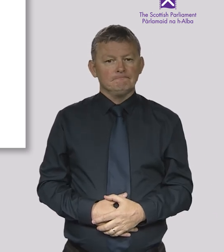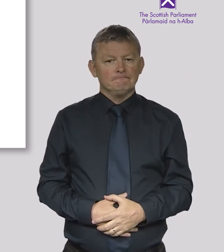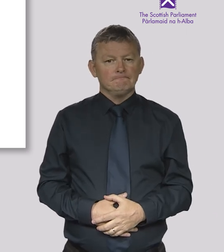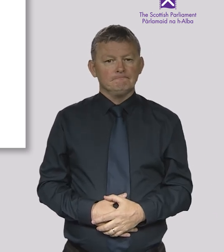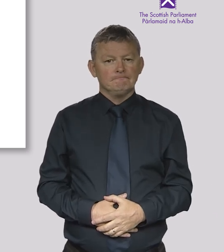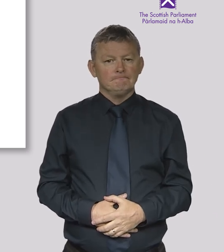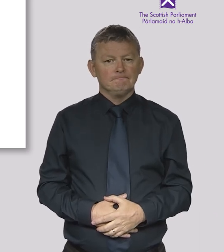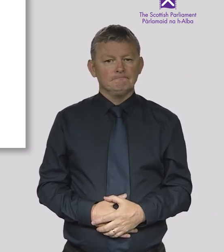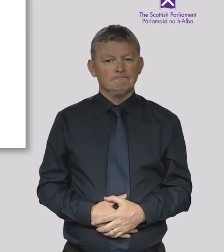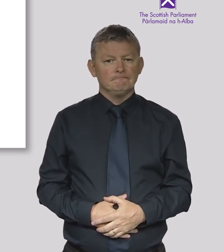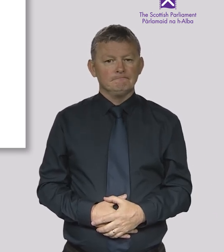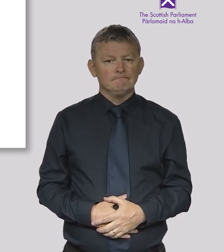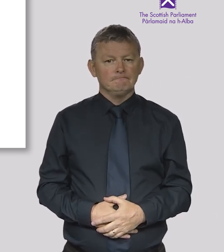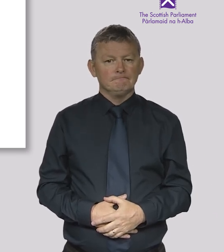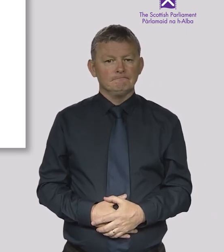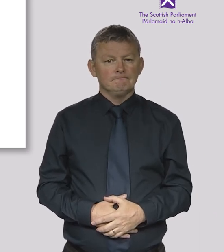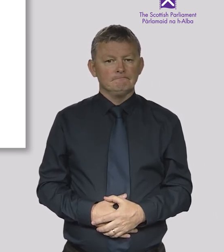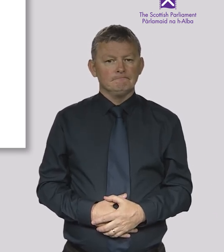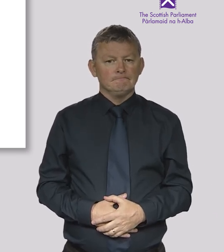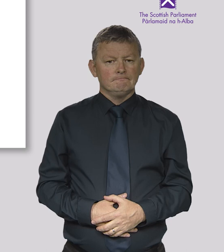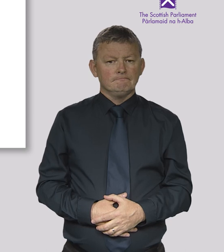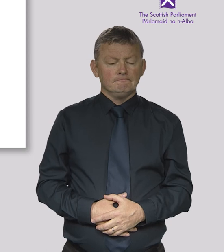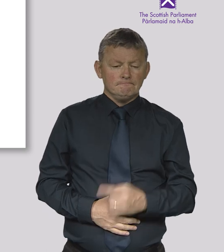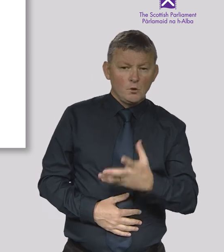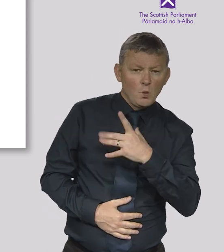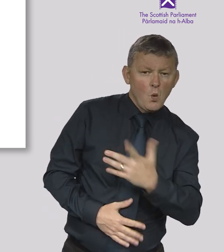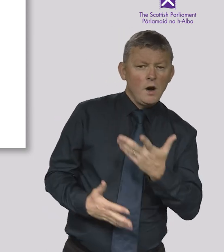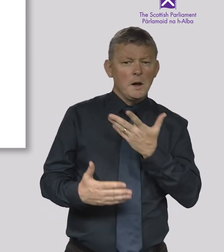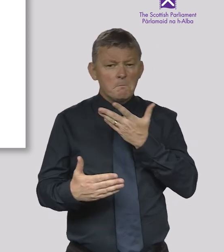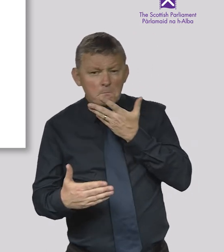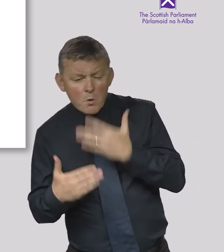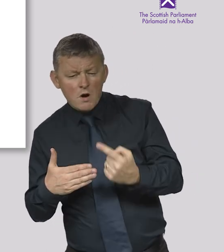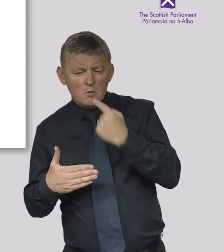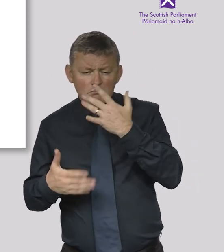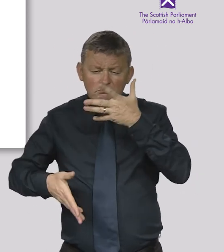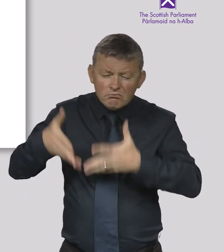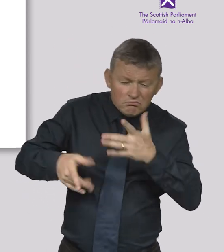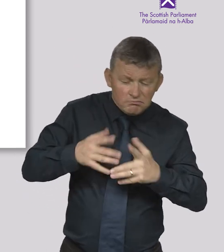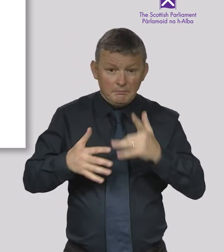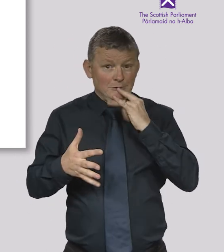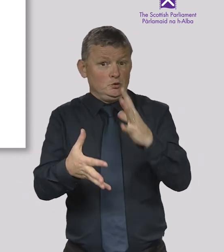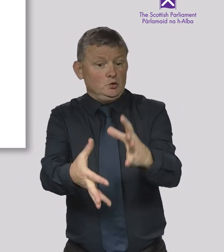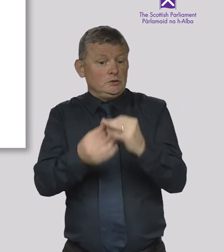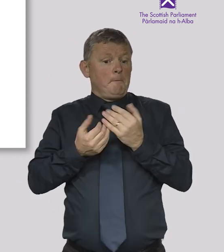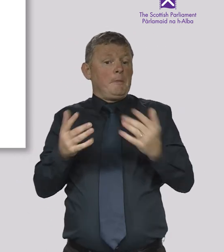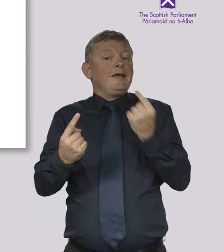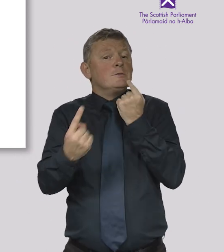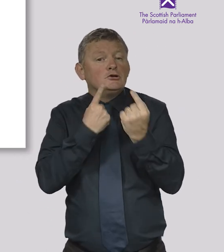live dash chat Please contact Public Information if you would like information in another format or language. Quantity